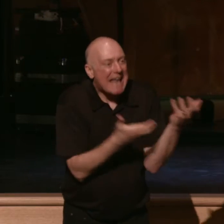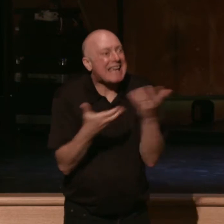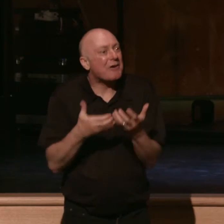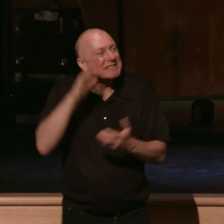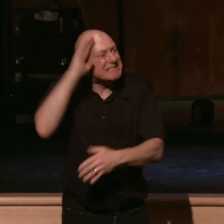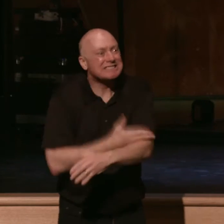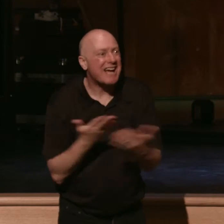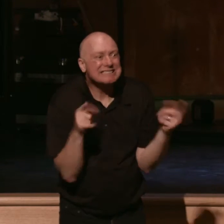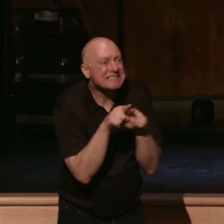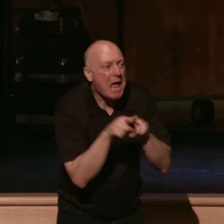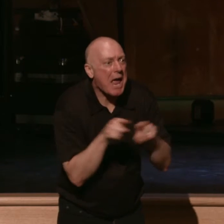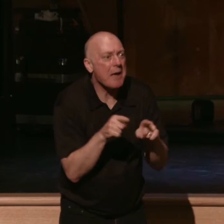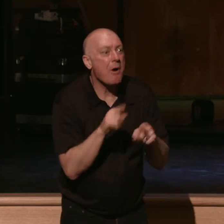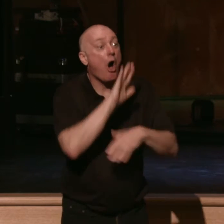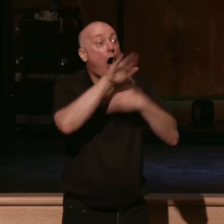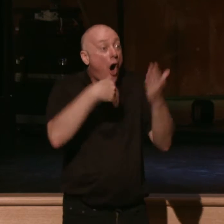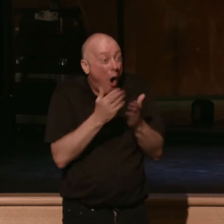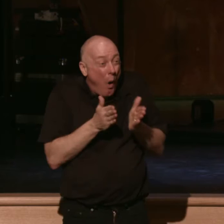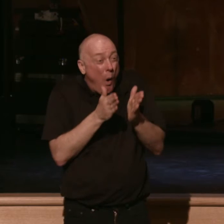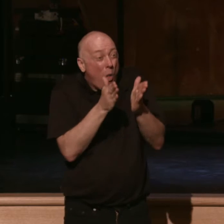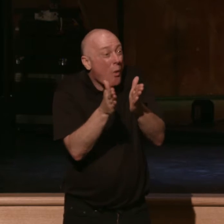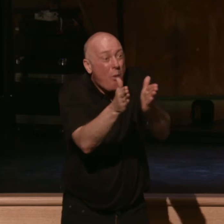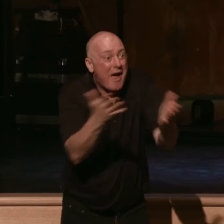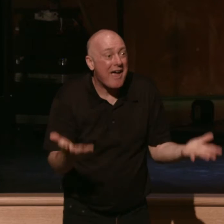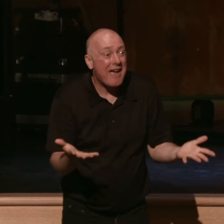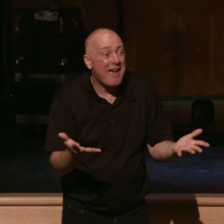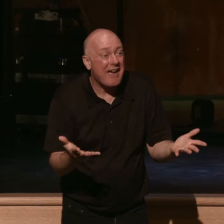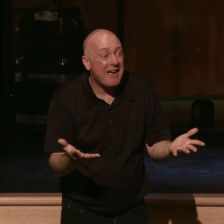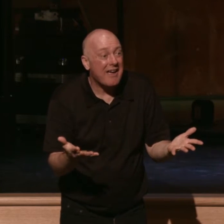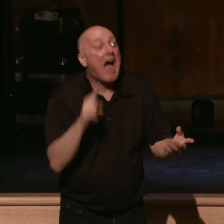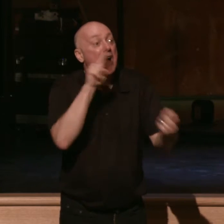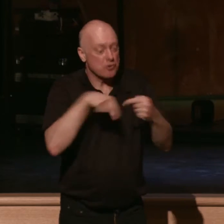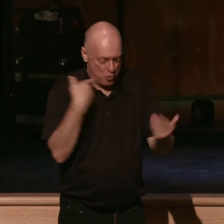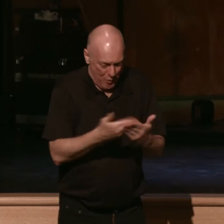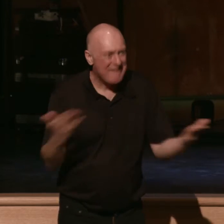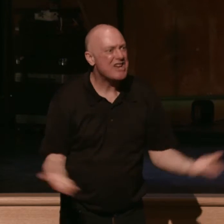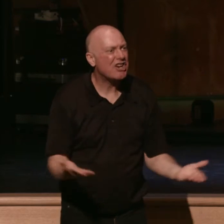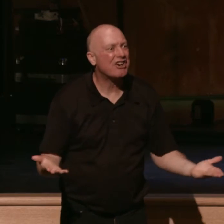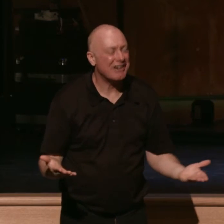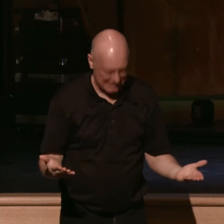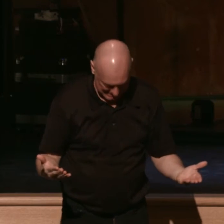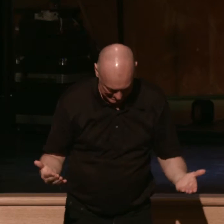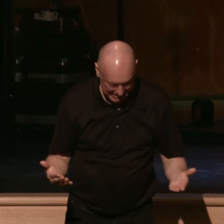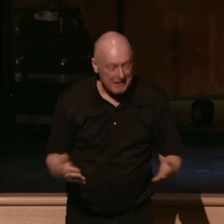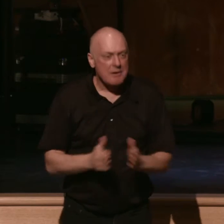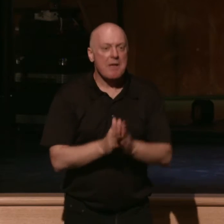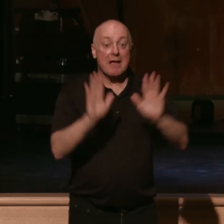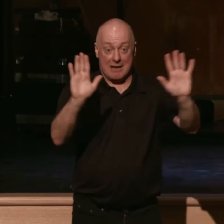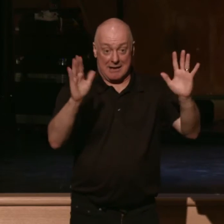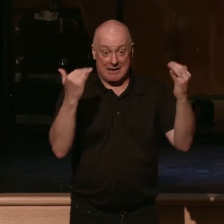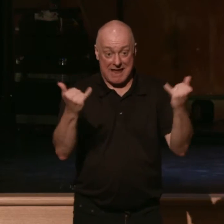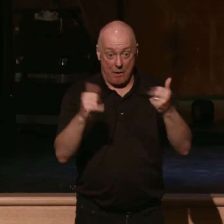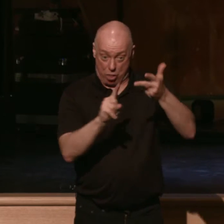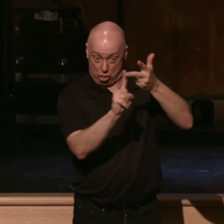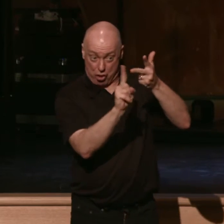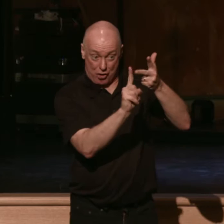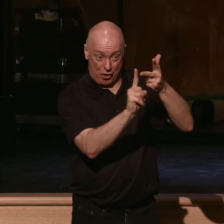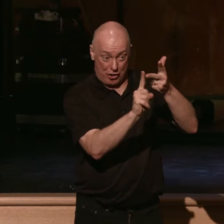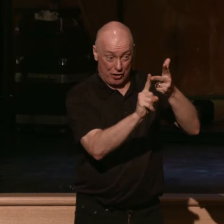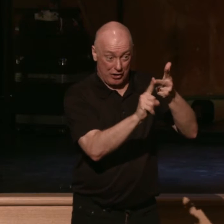all the way that you went until you came to this place. Here's the third thing you'll do if you want to grow in complaining.